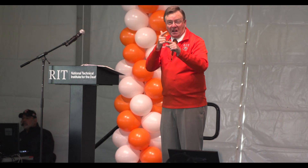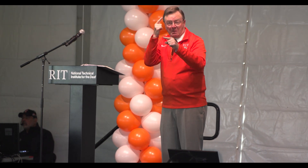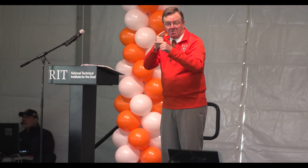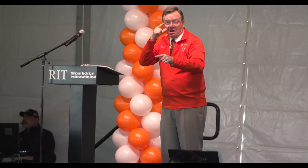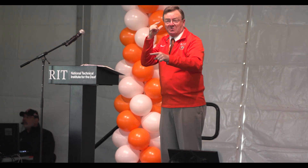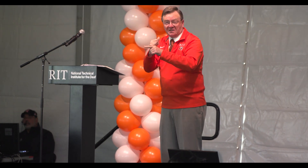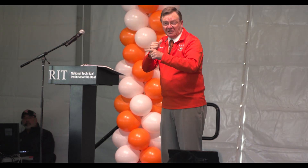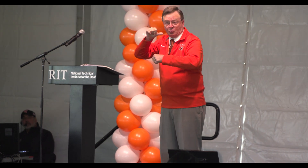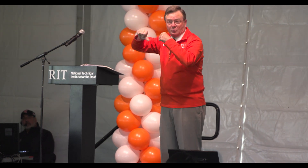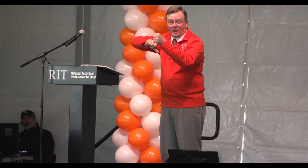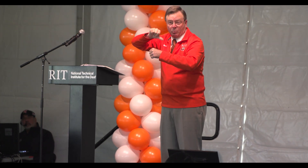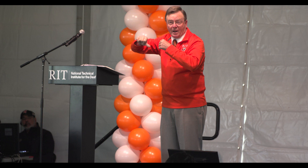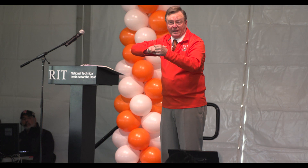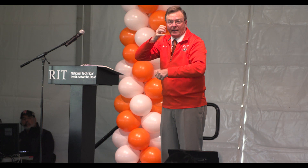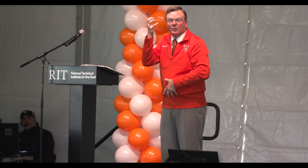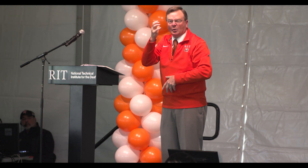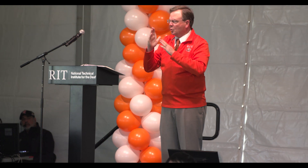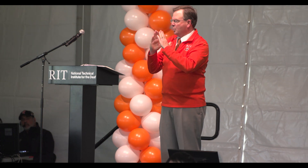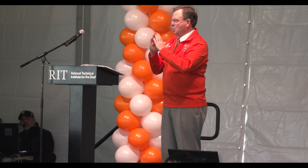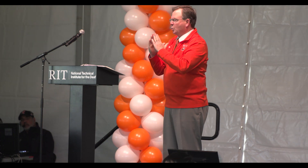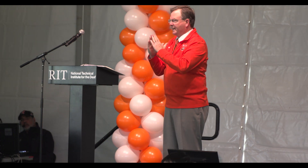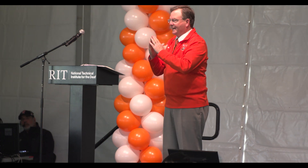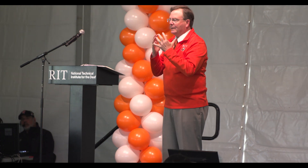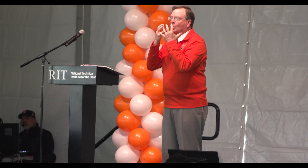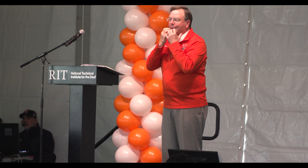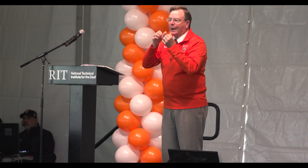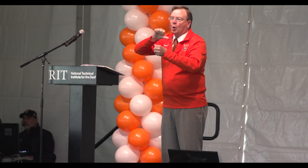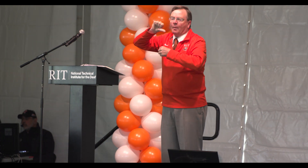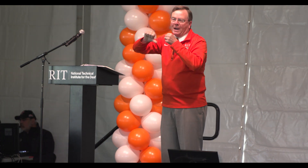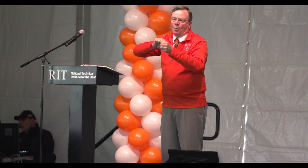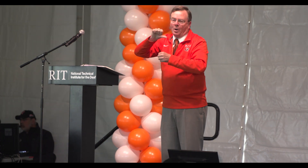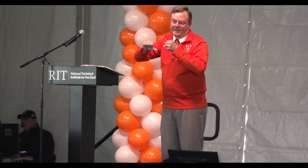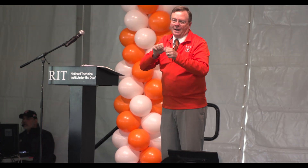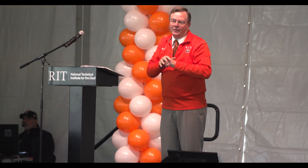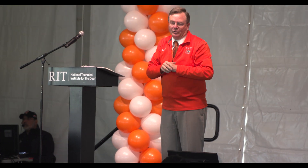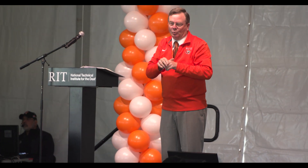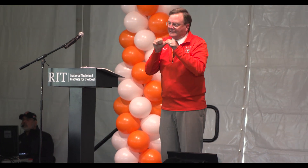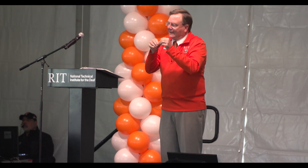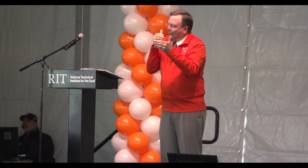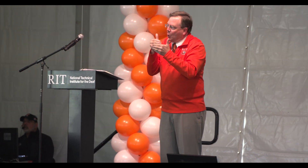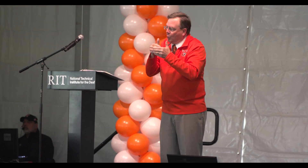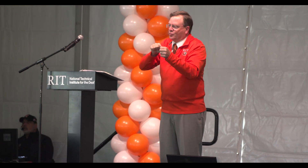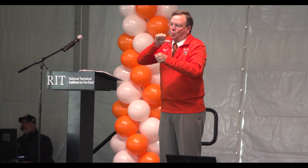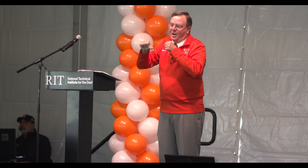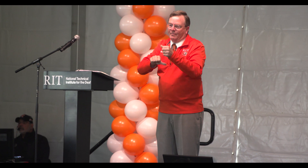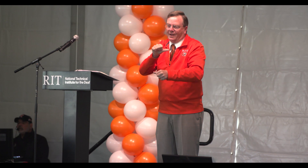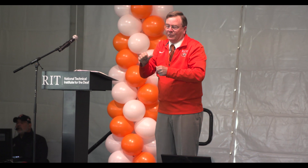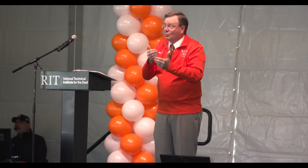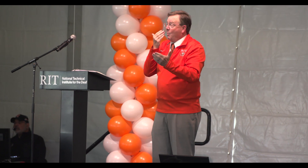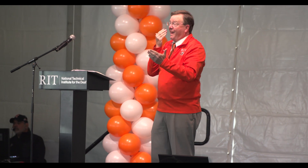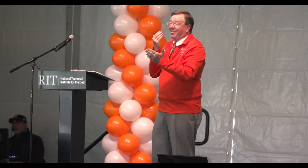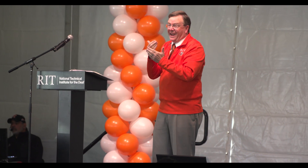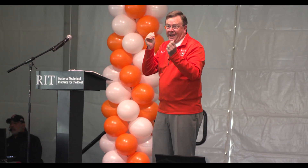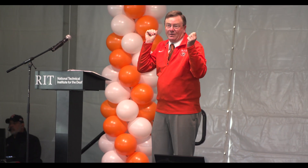like we're all brothers and sisters. We have a very rich and caring community. We stay very close and attached to each